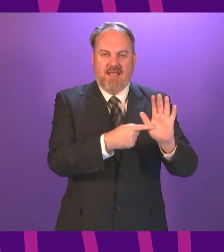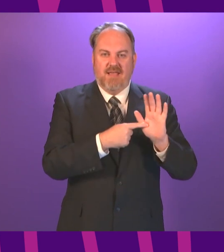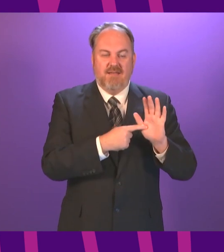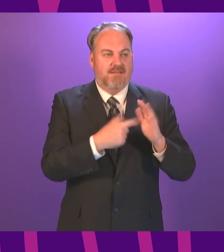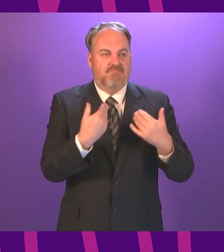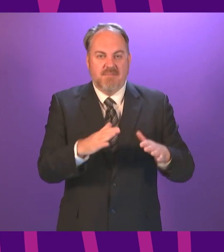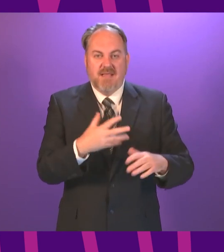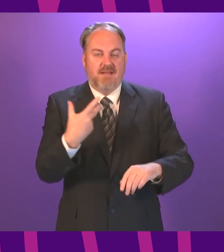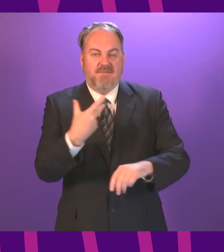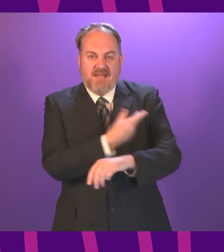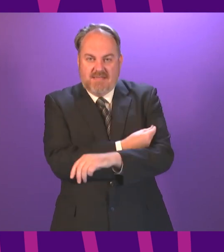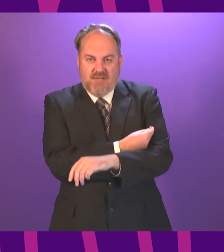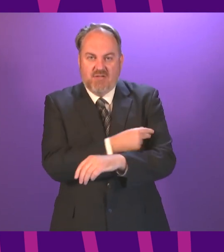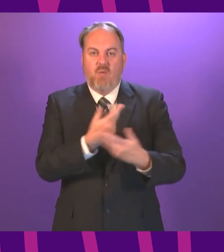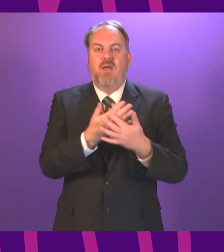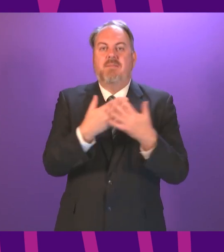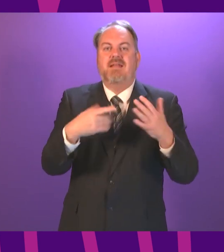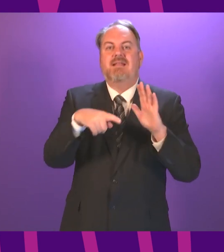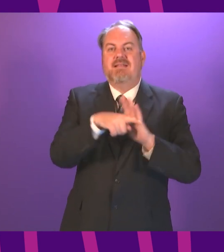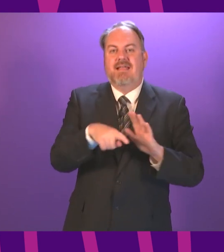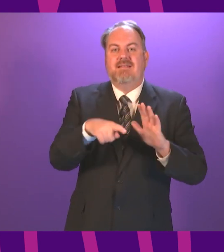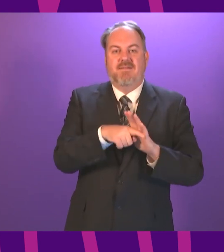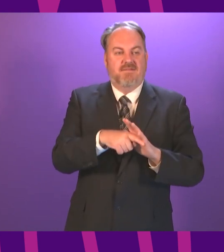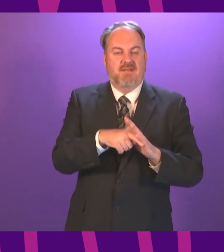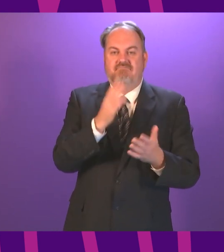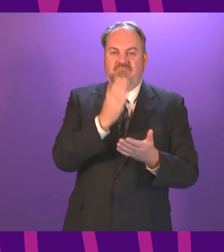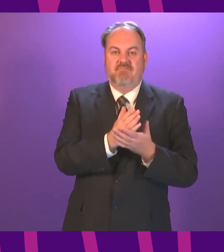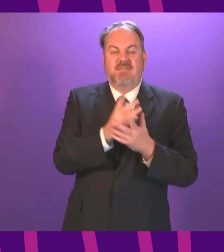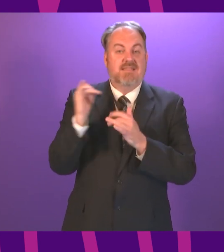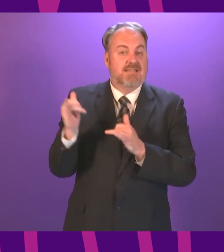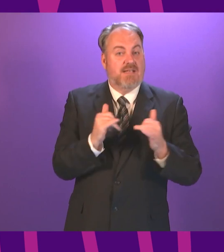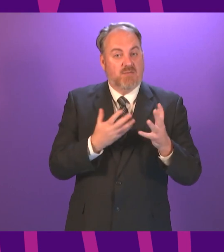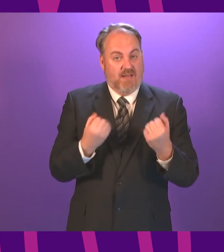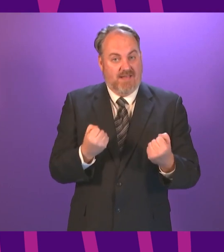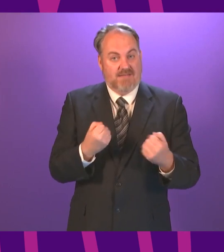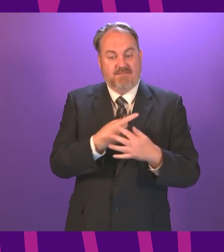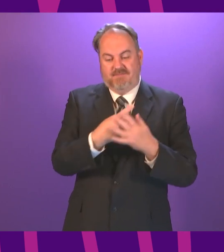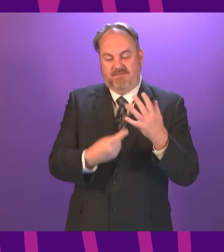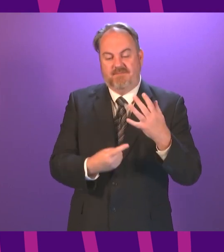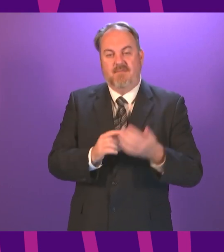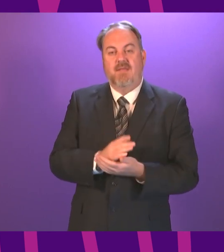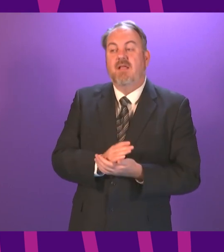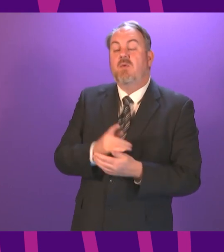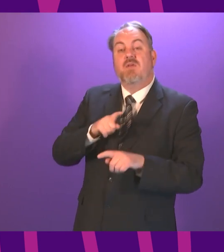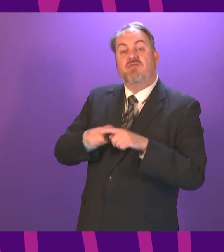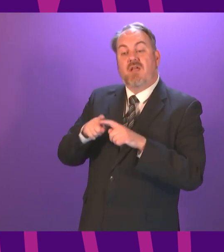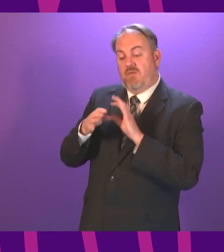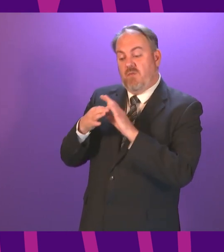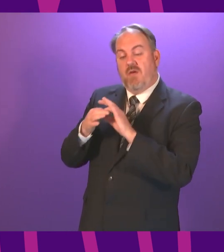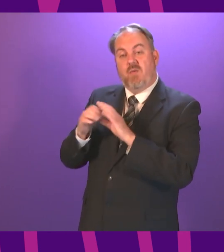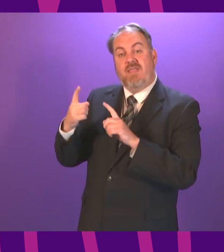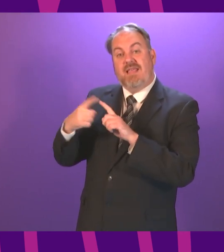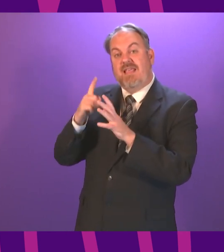and negative testing data. On international travel, we working across the common travel area to put in place a fully